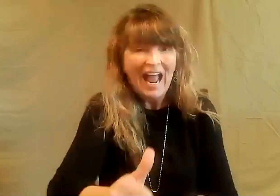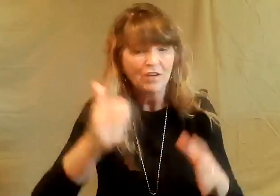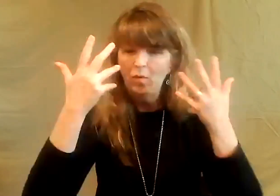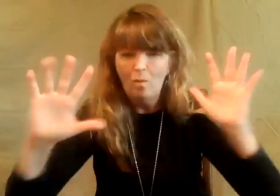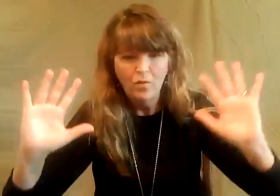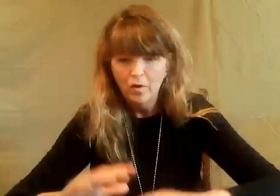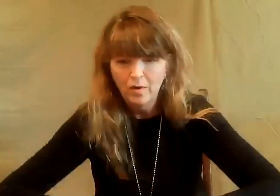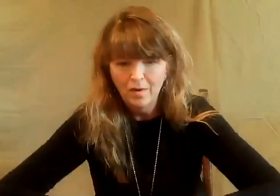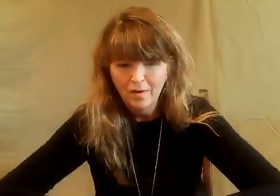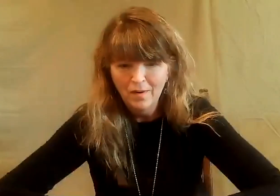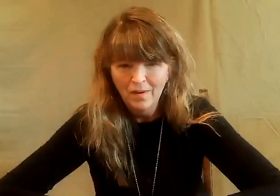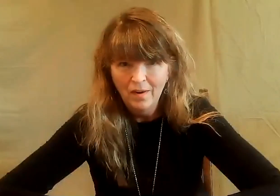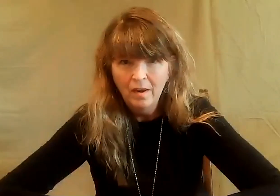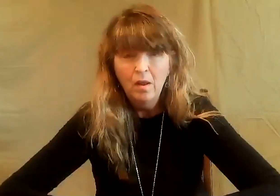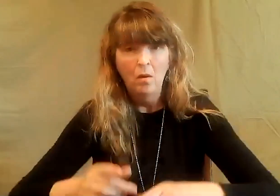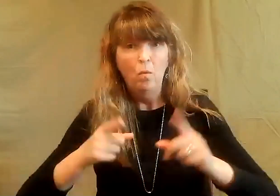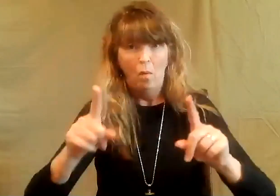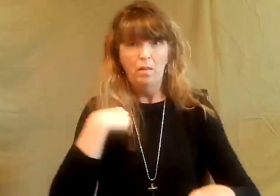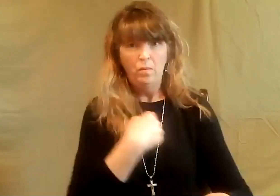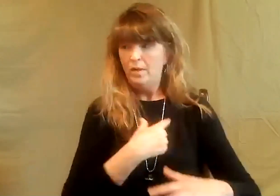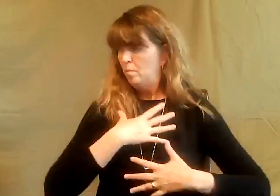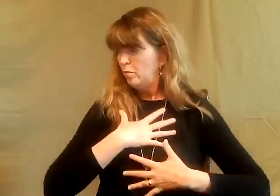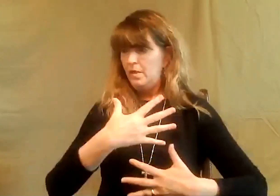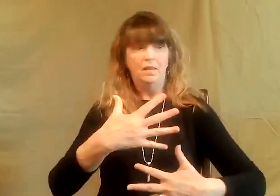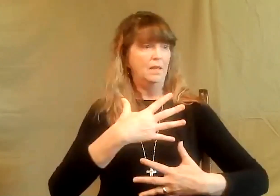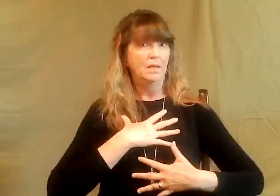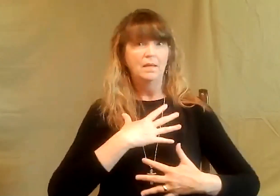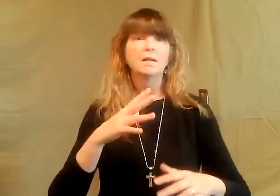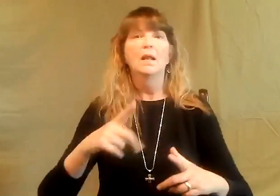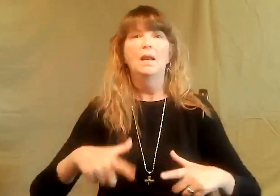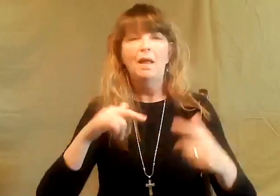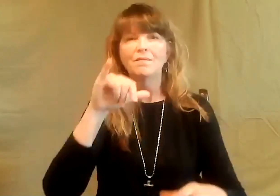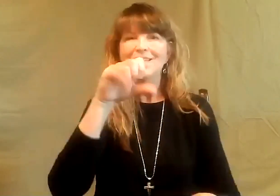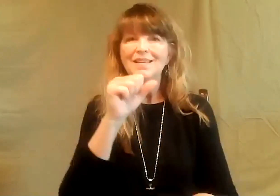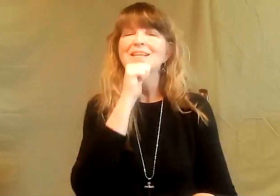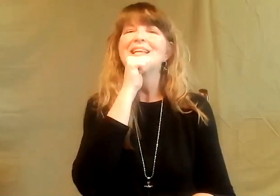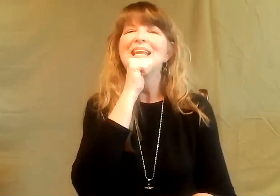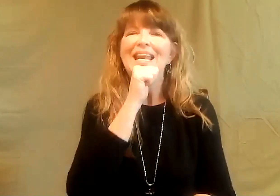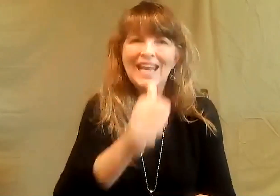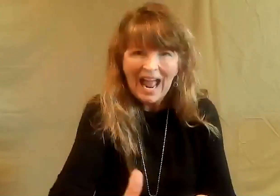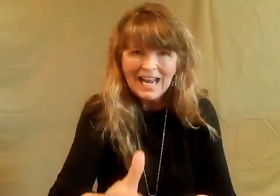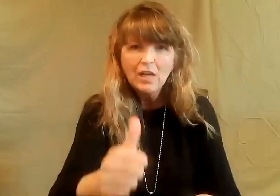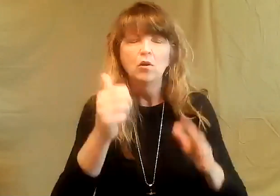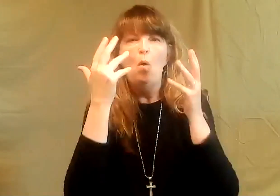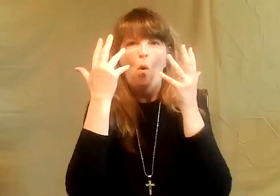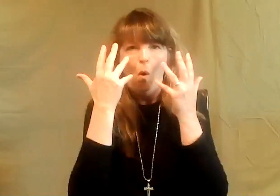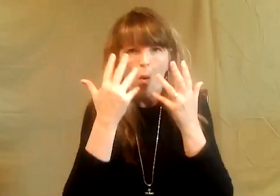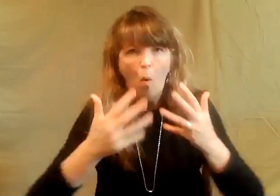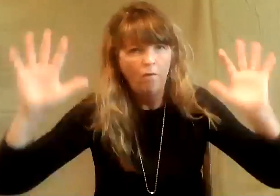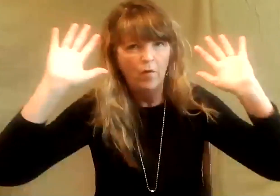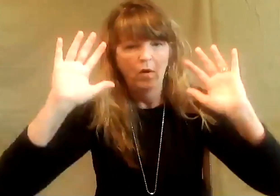life is not over while we have breath life is not